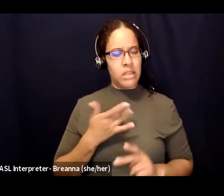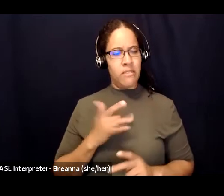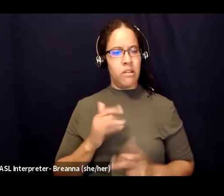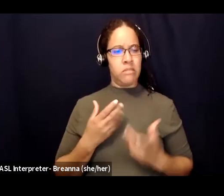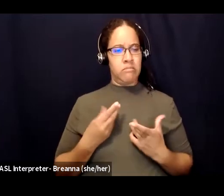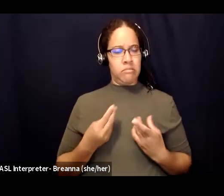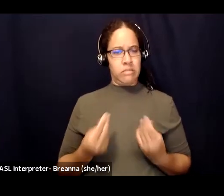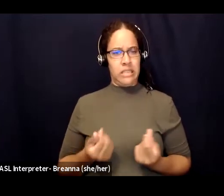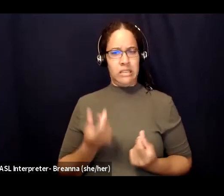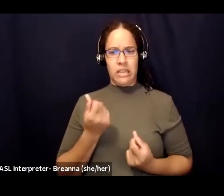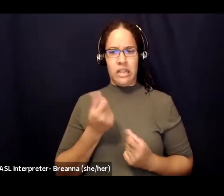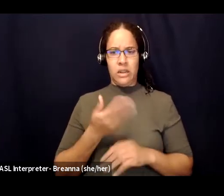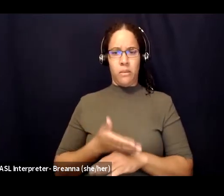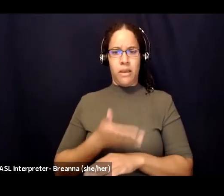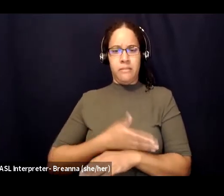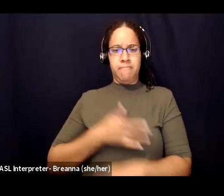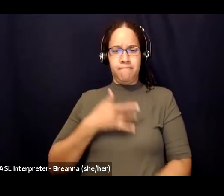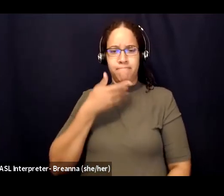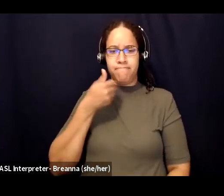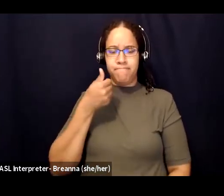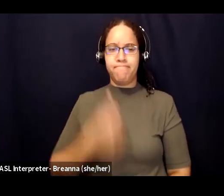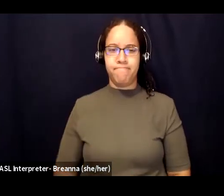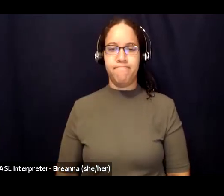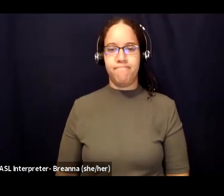um these responses